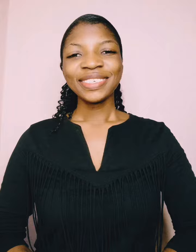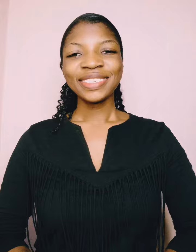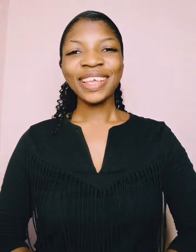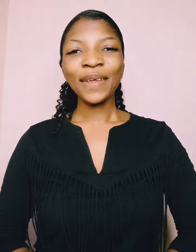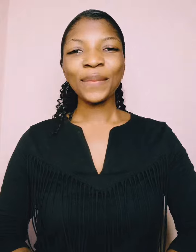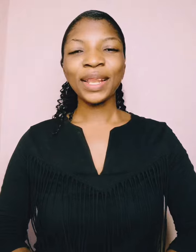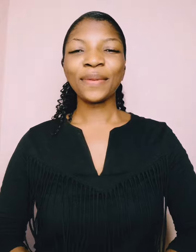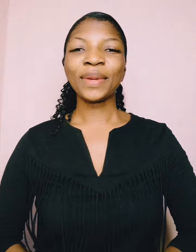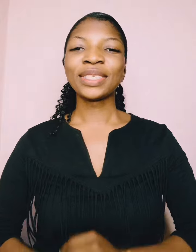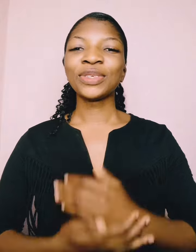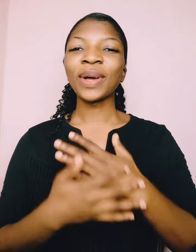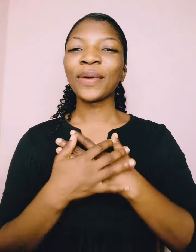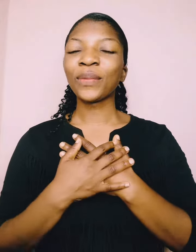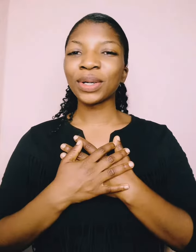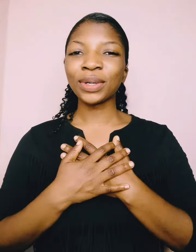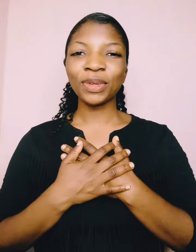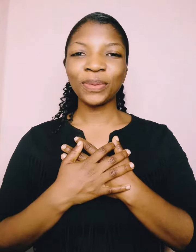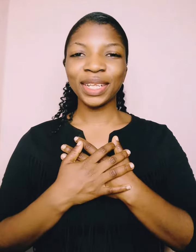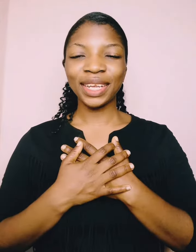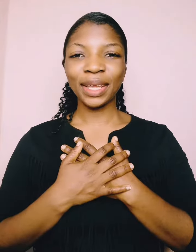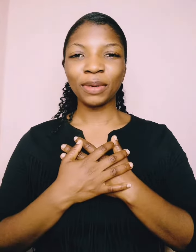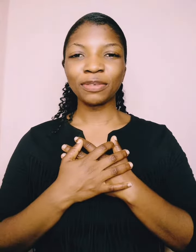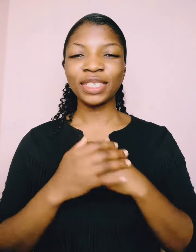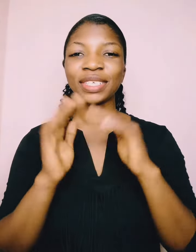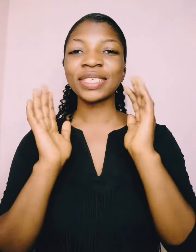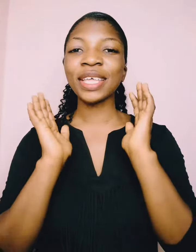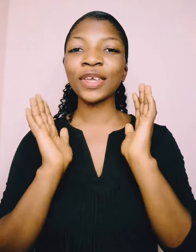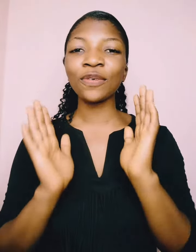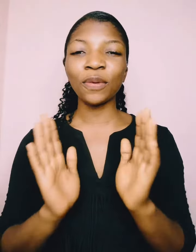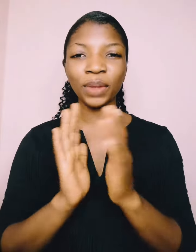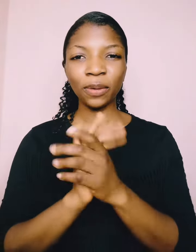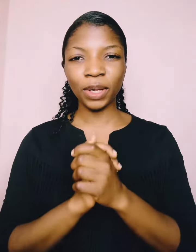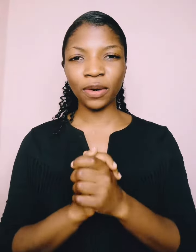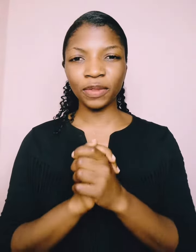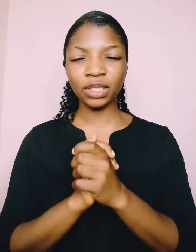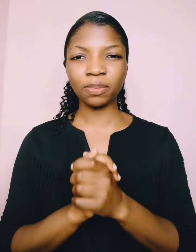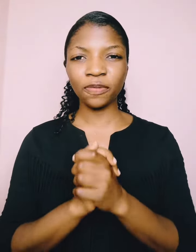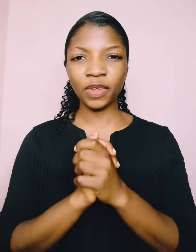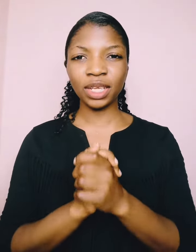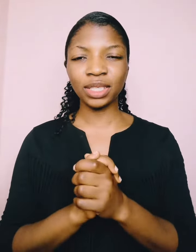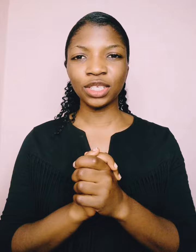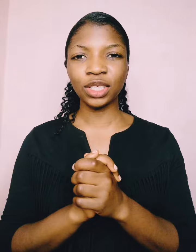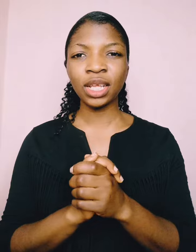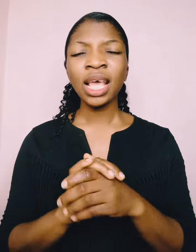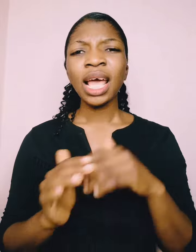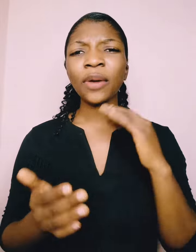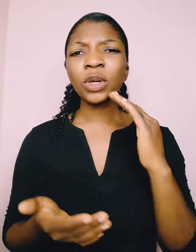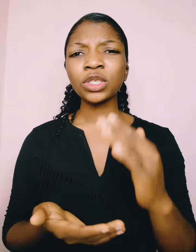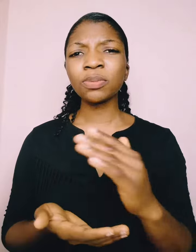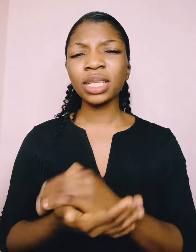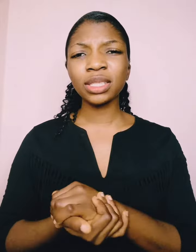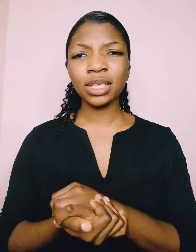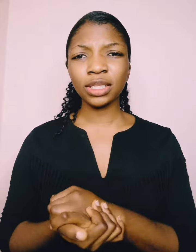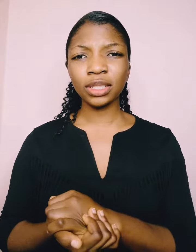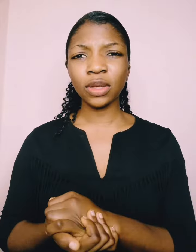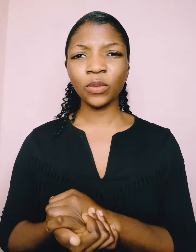Shalom, the Lord bless you. I welcome you in the name of Jesus. Thank you for being part of this prophetic session. I want to minister to someone